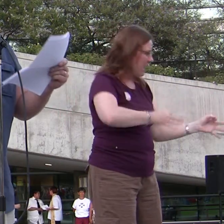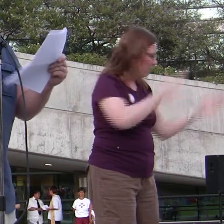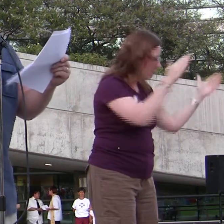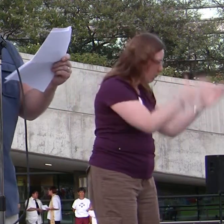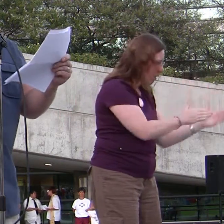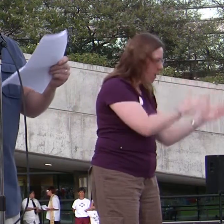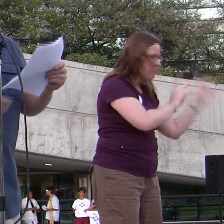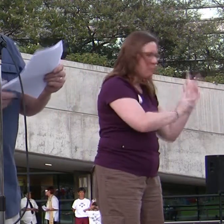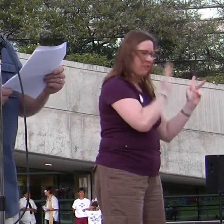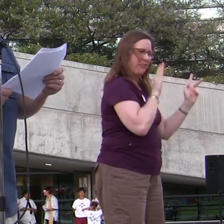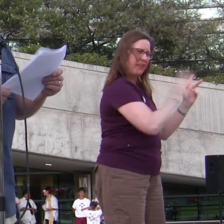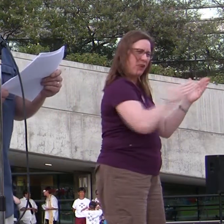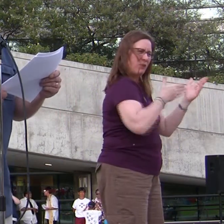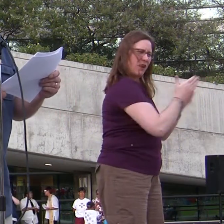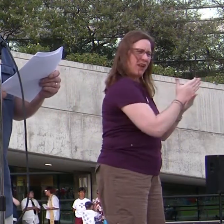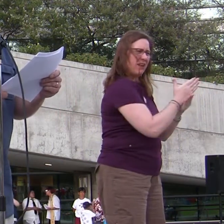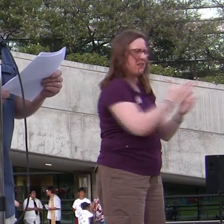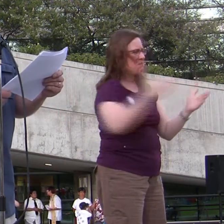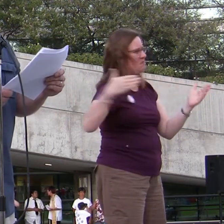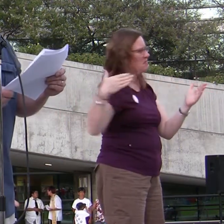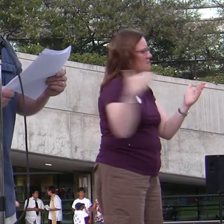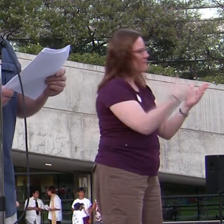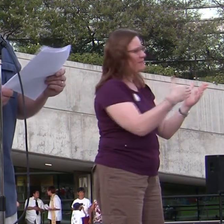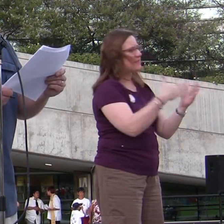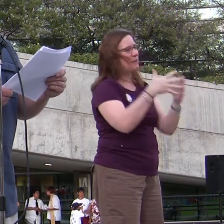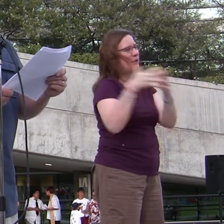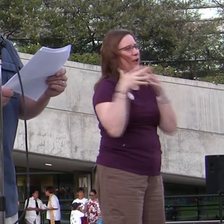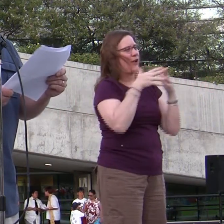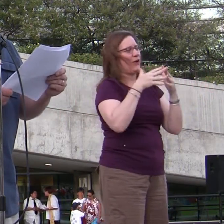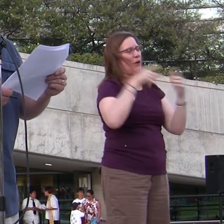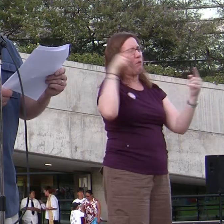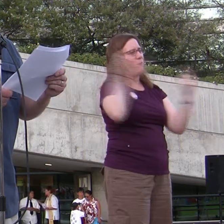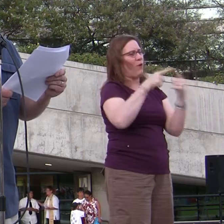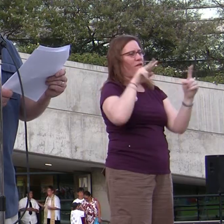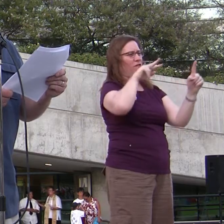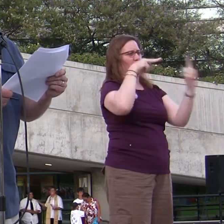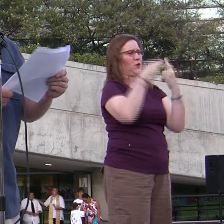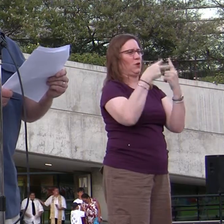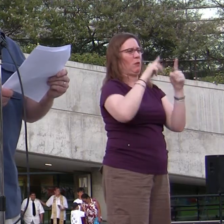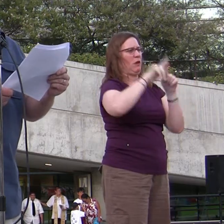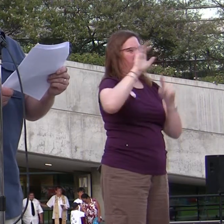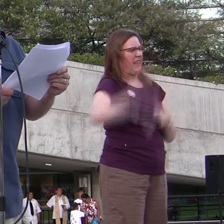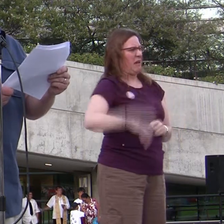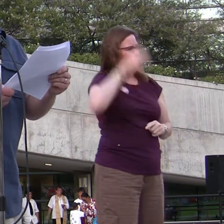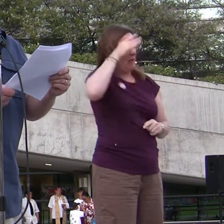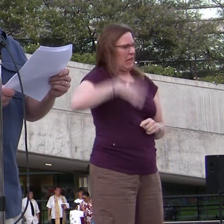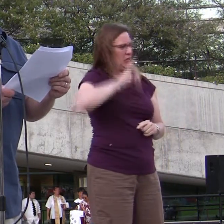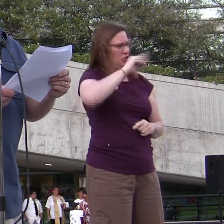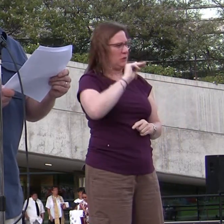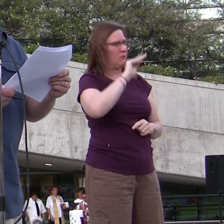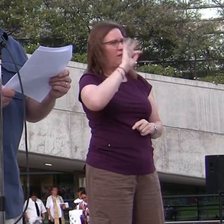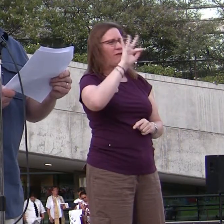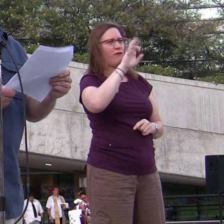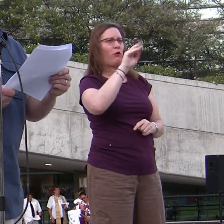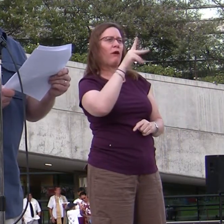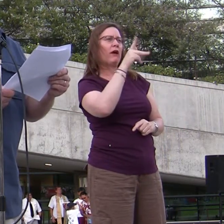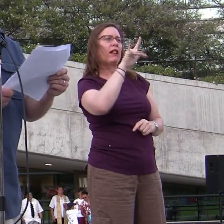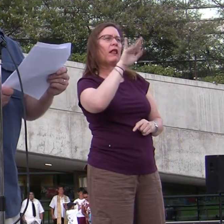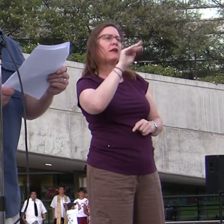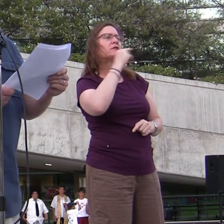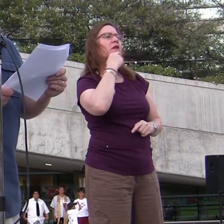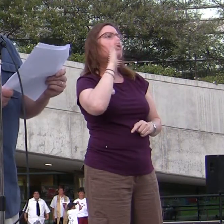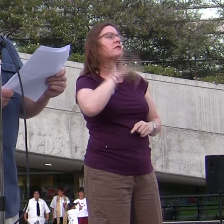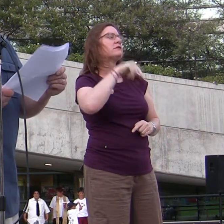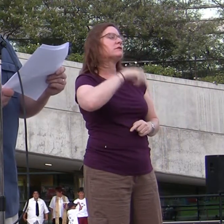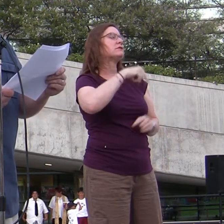That, that is an anti-American point of view. And don't listen to Jim Franklin, who said on the news today that this is a sad day.